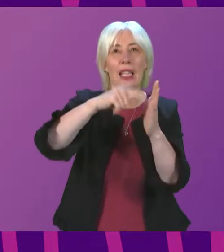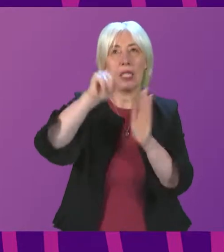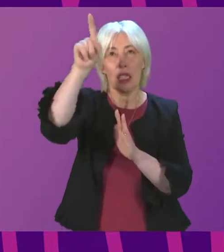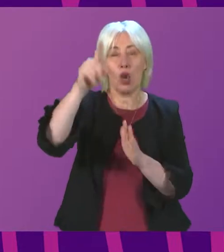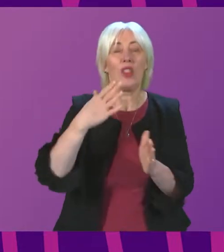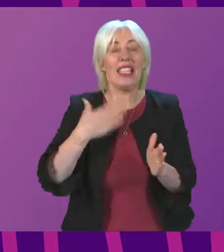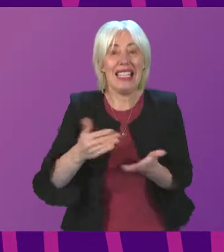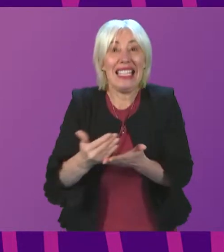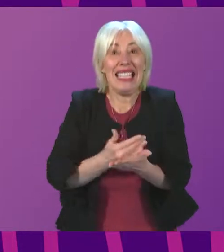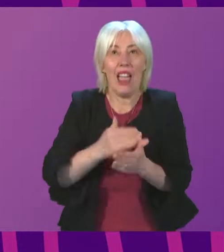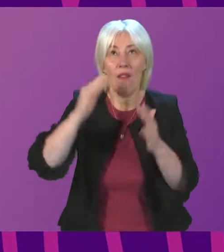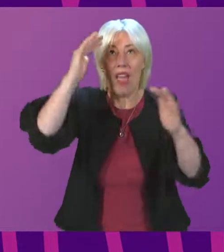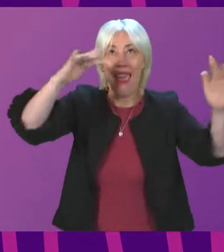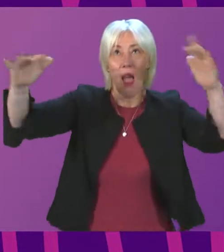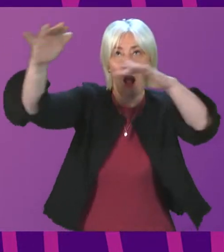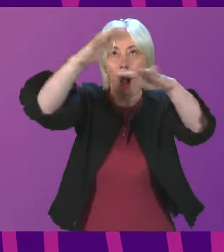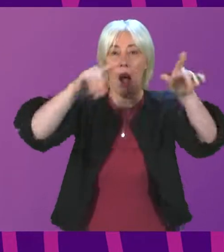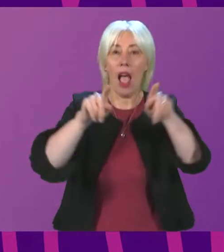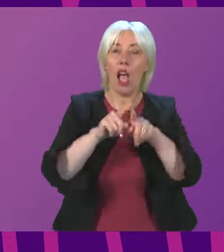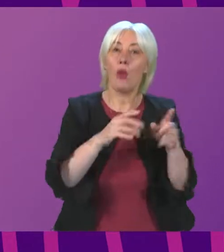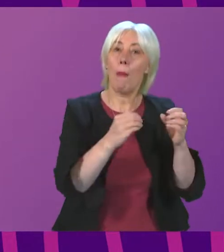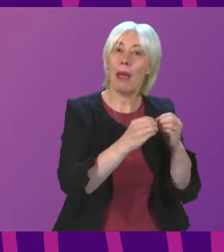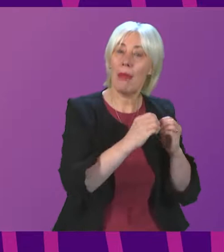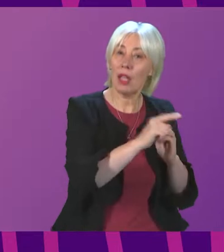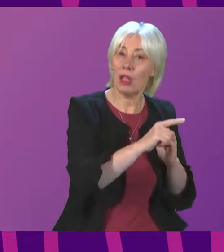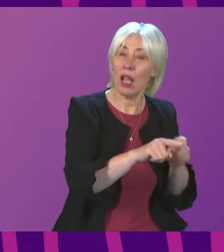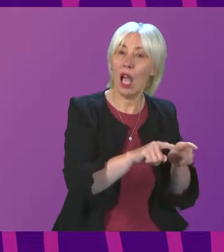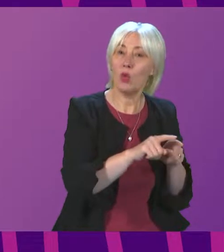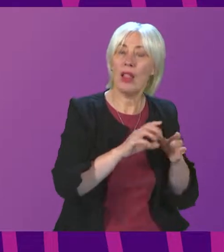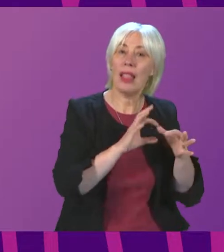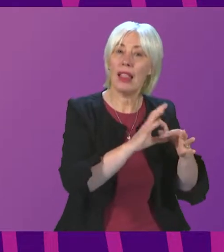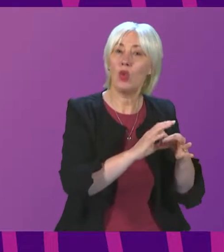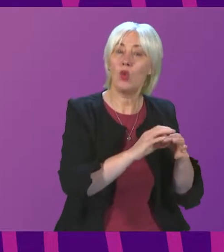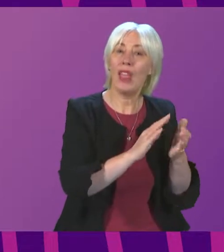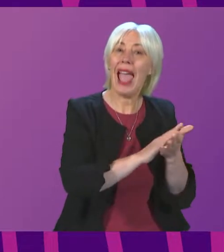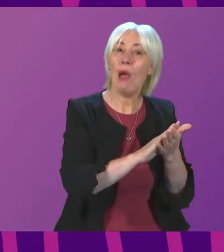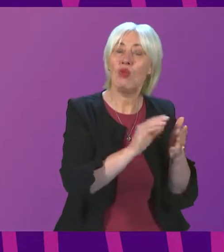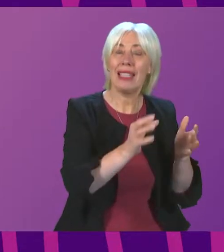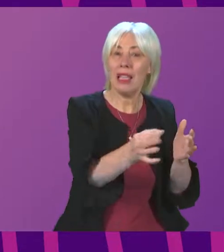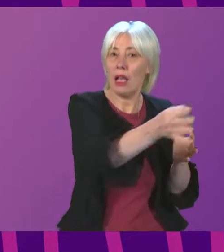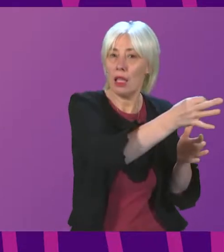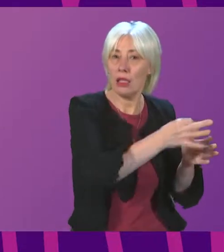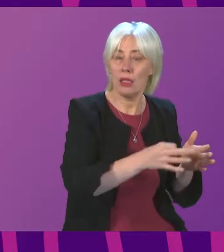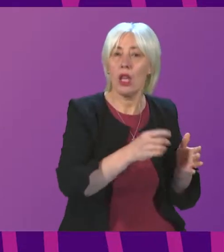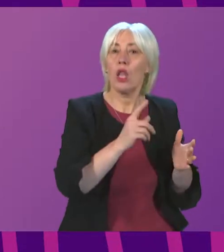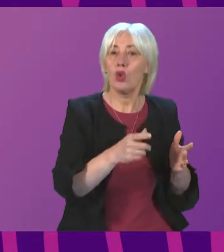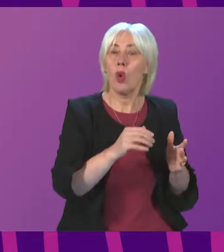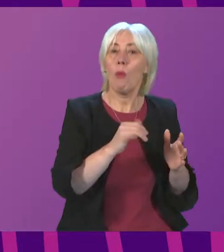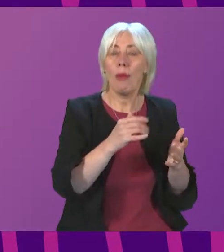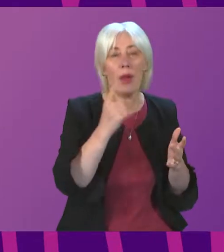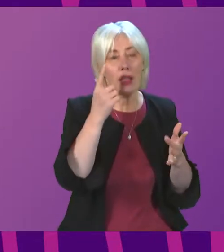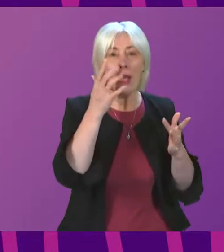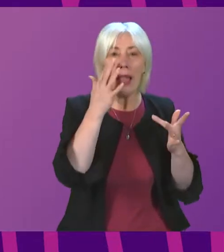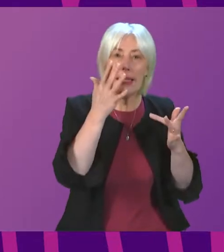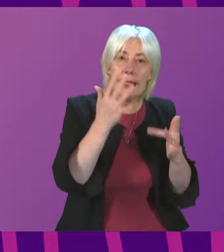Benbecula is also host to Kinetic's Hebrides range, which means that there is a, quite often when there's tests